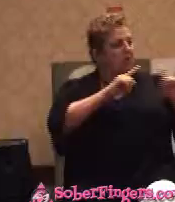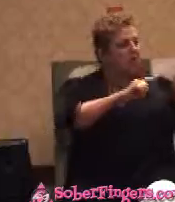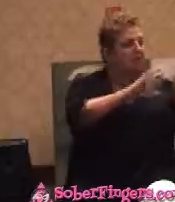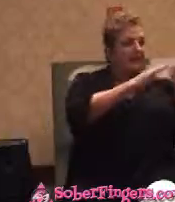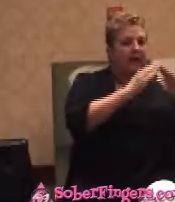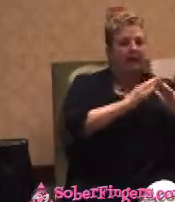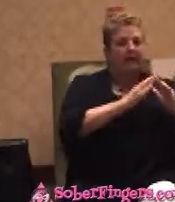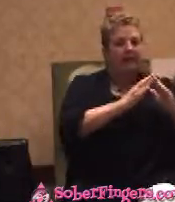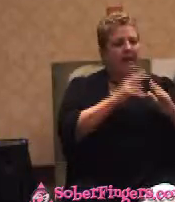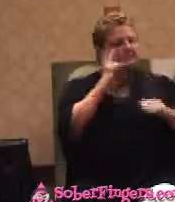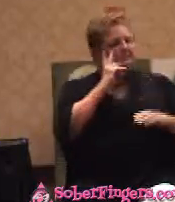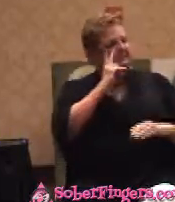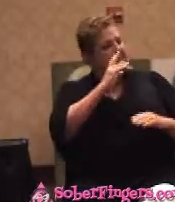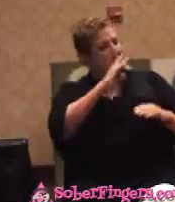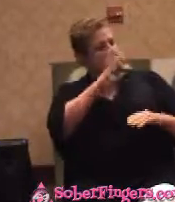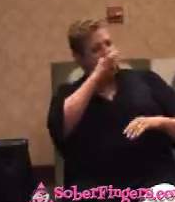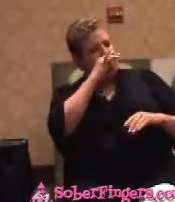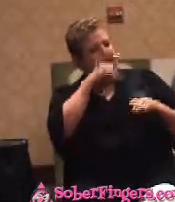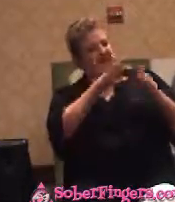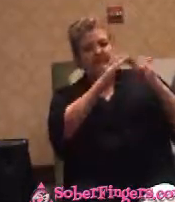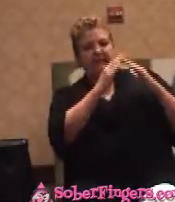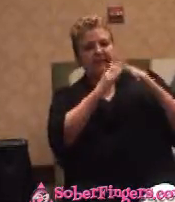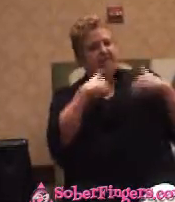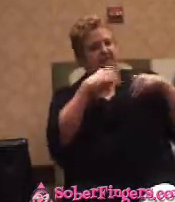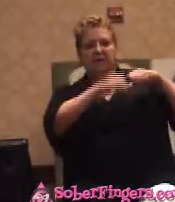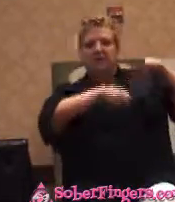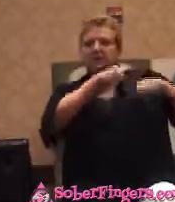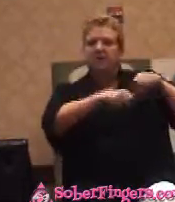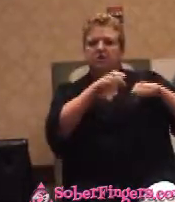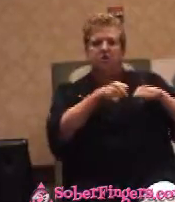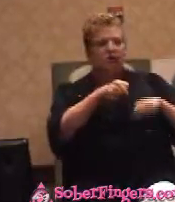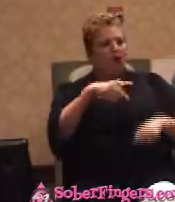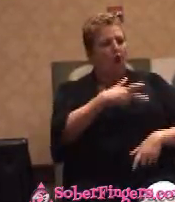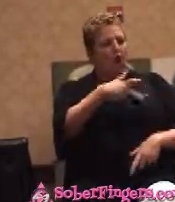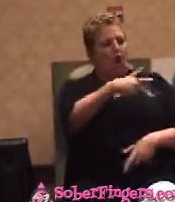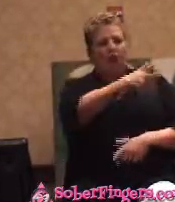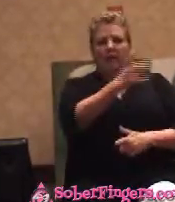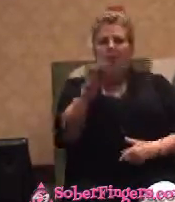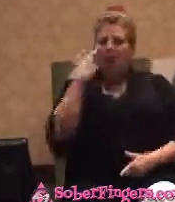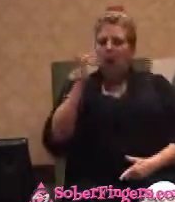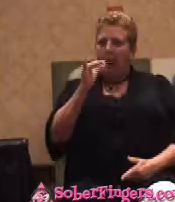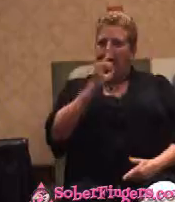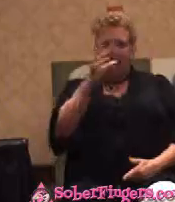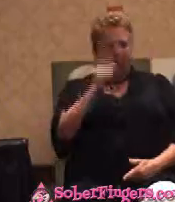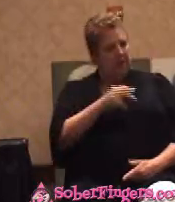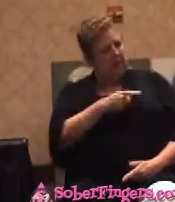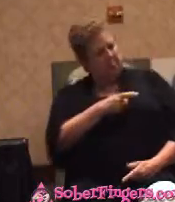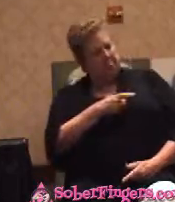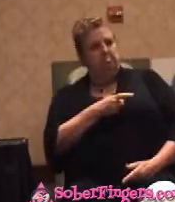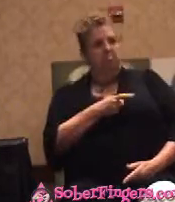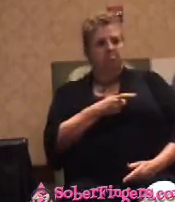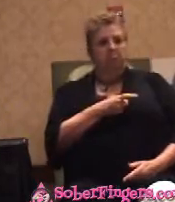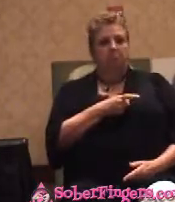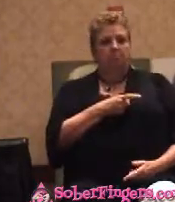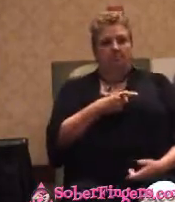bicycles. And I thought that looked like fun and I didn't know any town kids really.